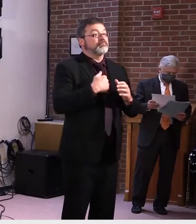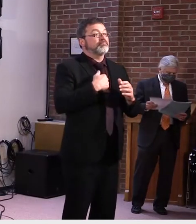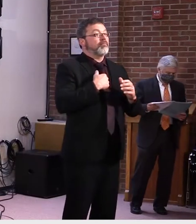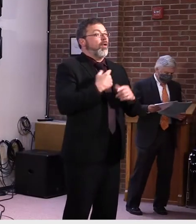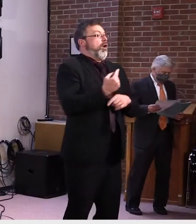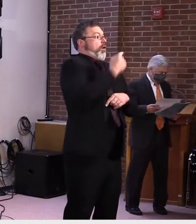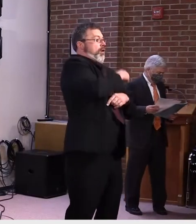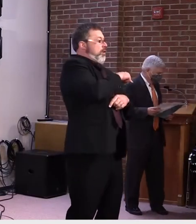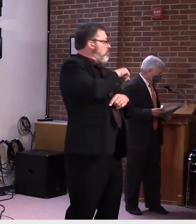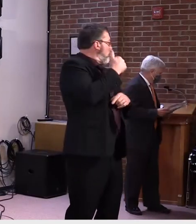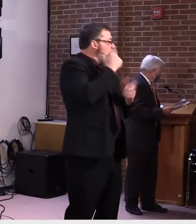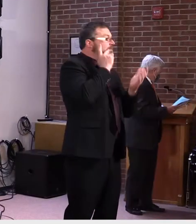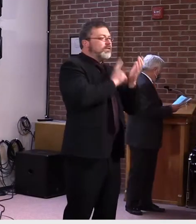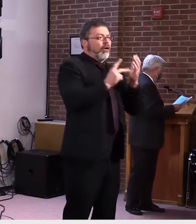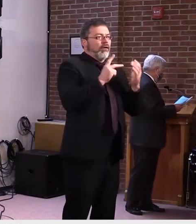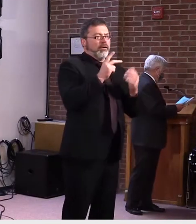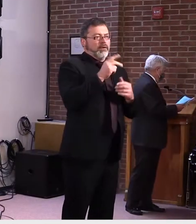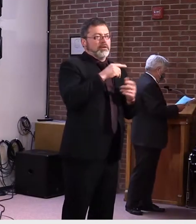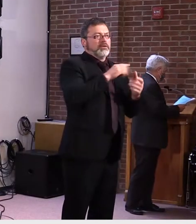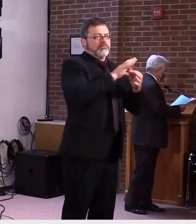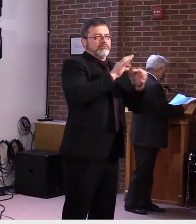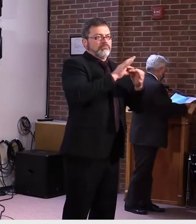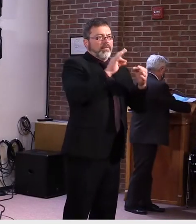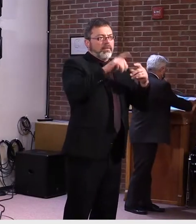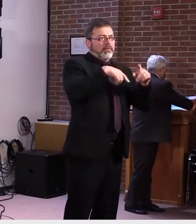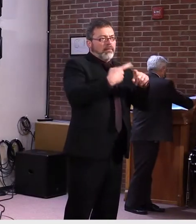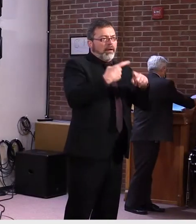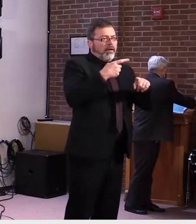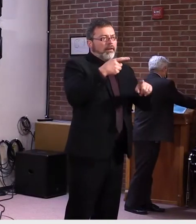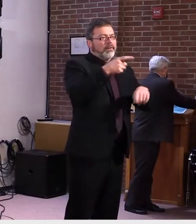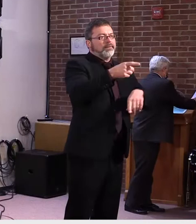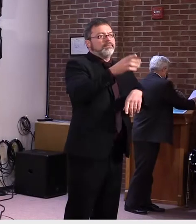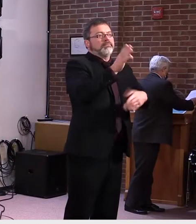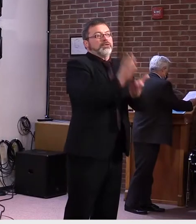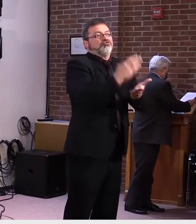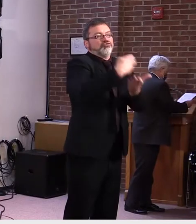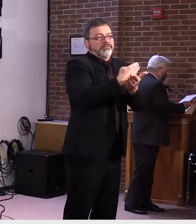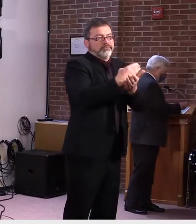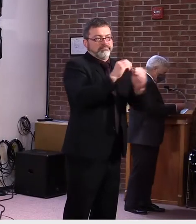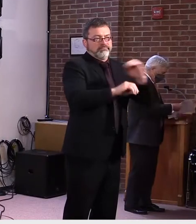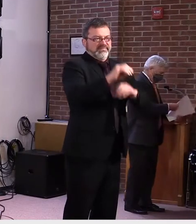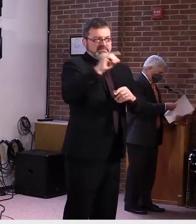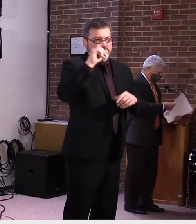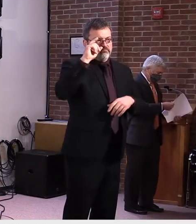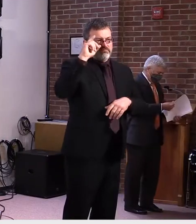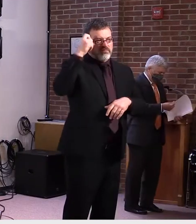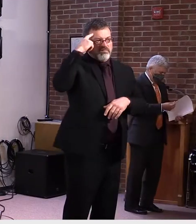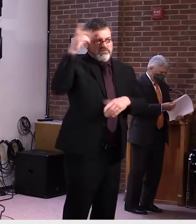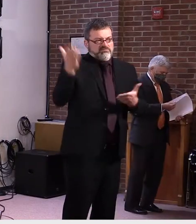media on the details of the budget that we'll be presenting to the legislature later on.